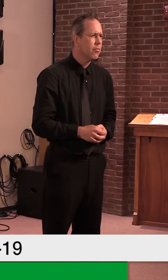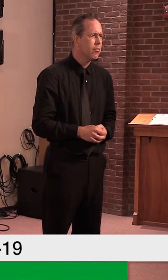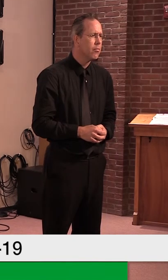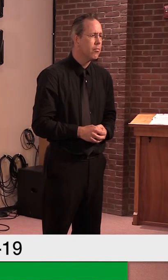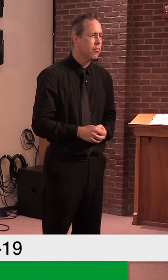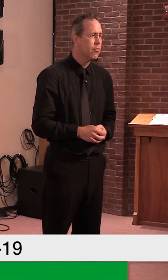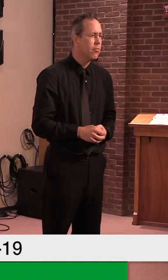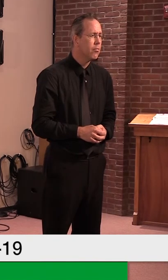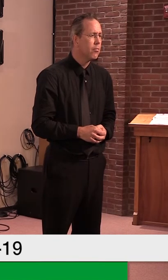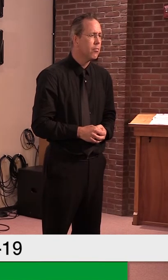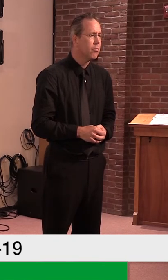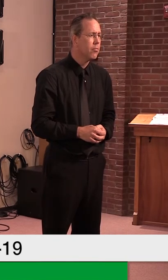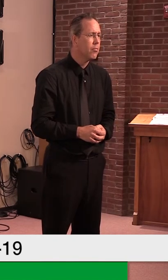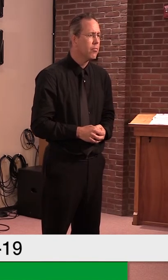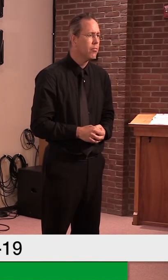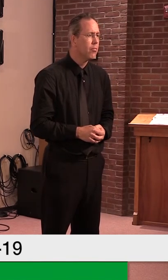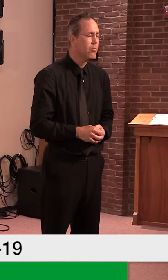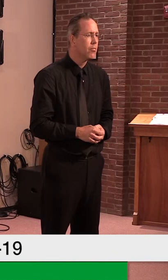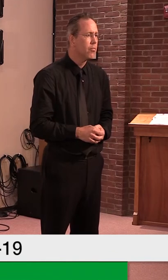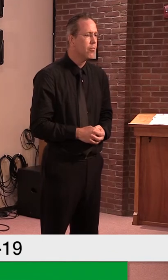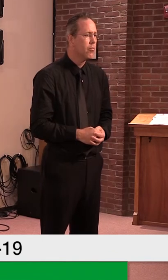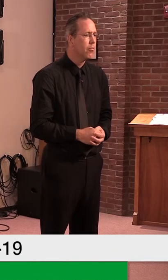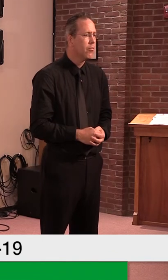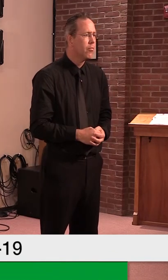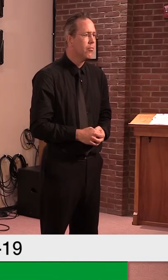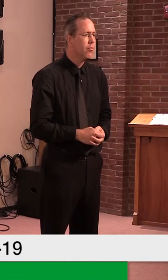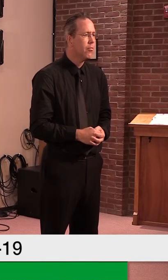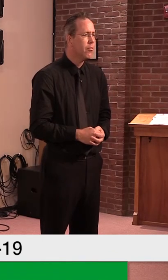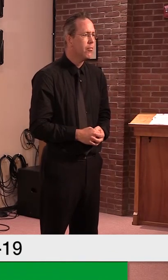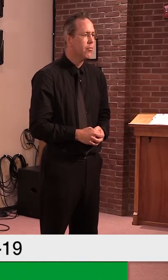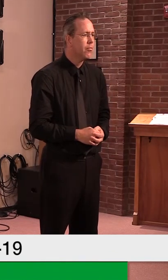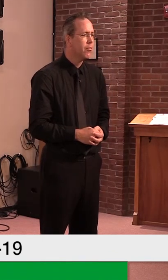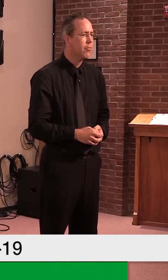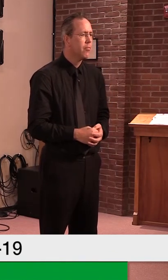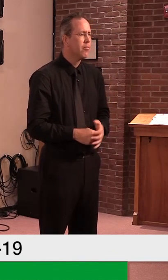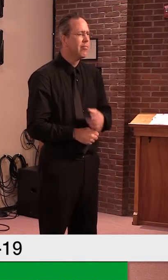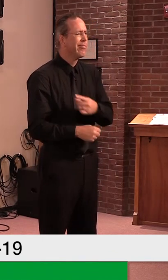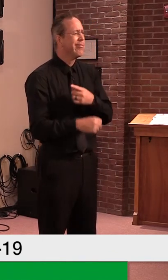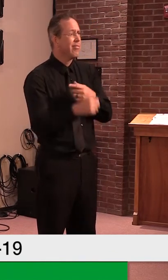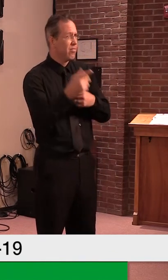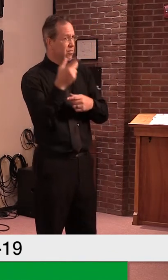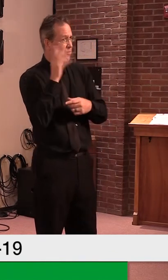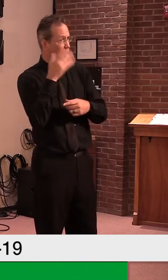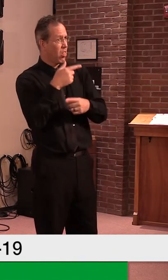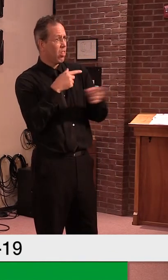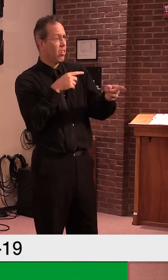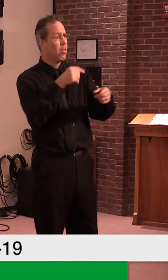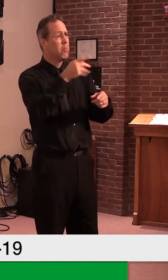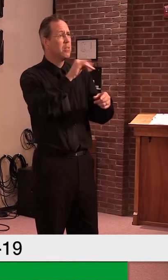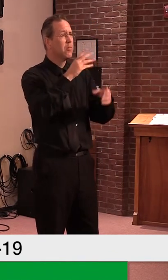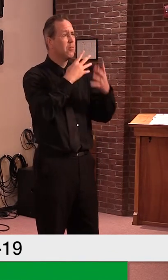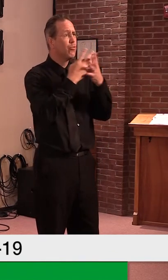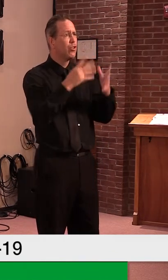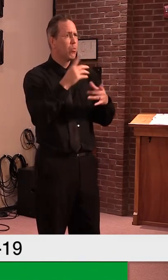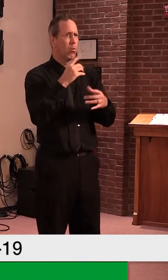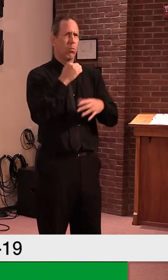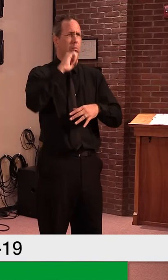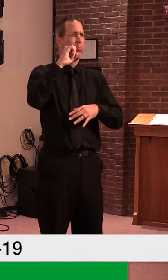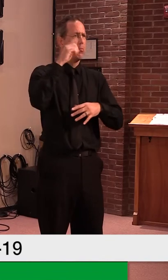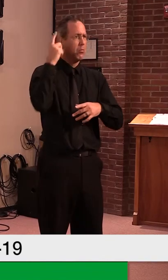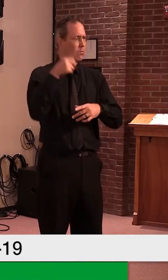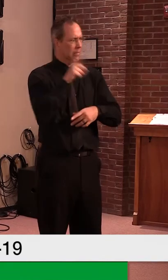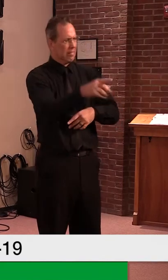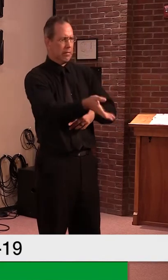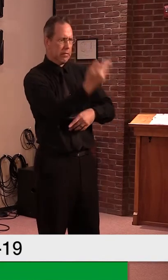would be borne by them as for the contract. Is that correct? Yeah, I was not specifically in those, uh, conversations